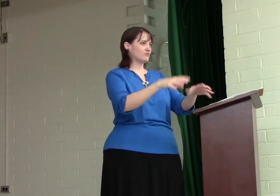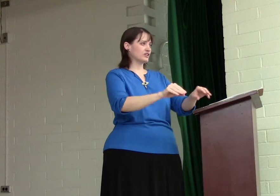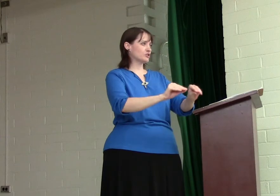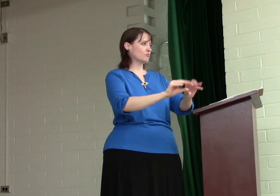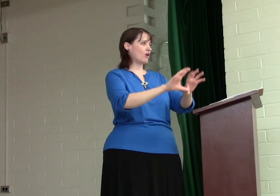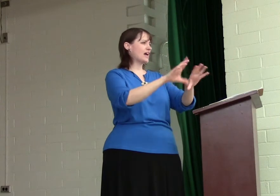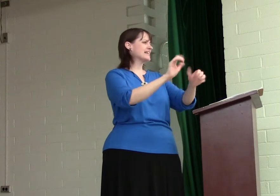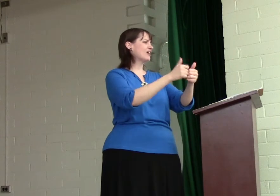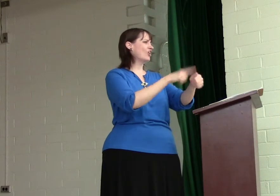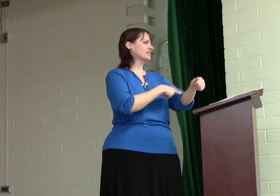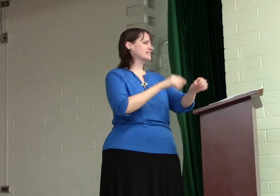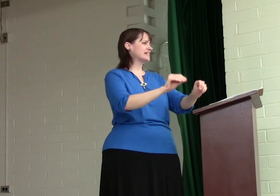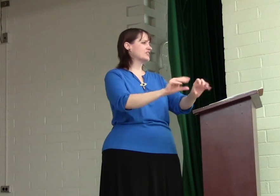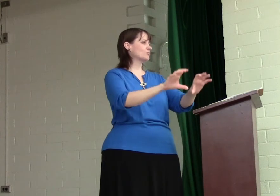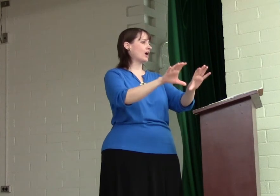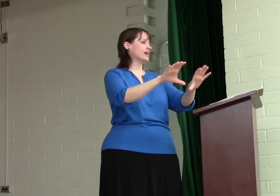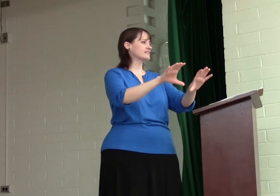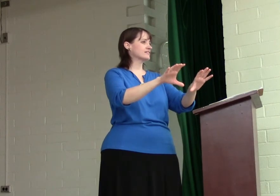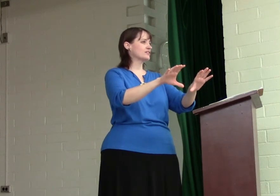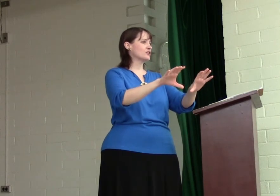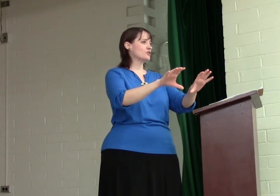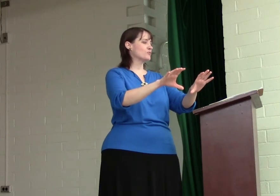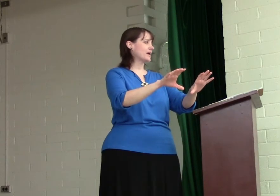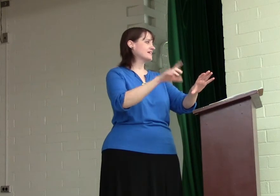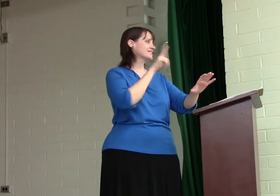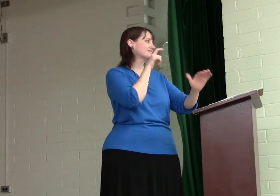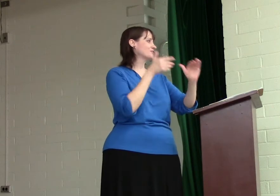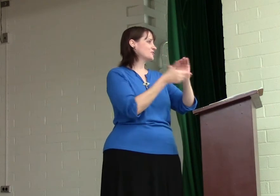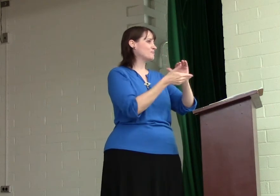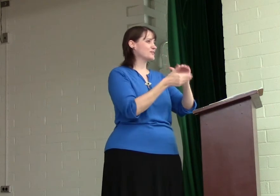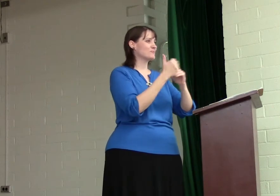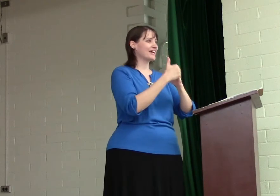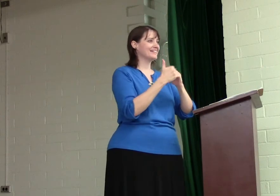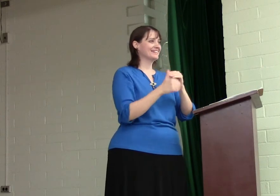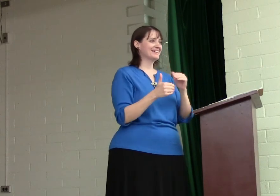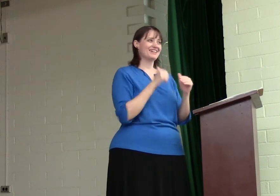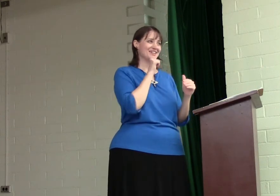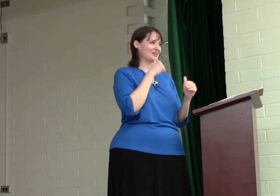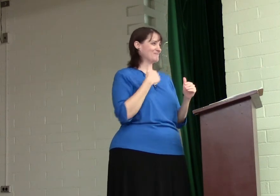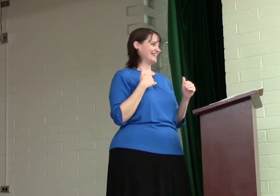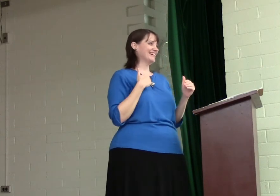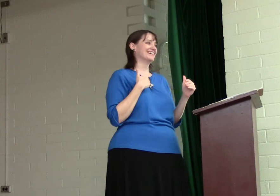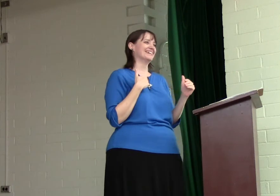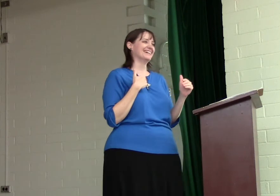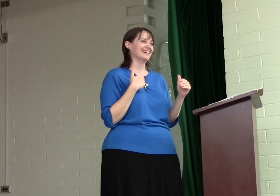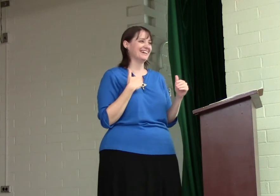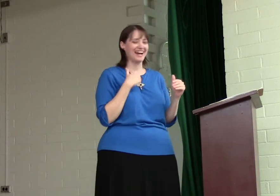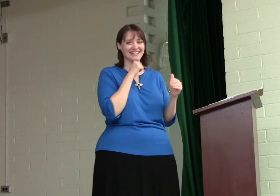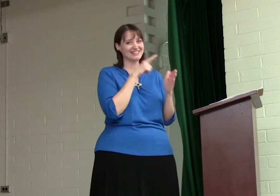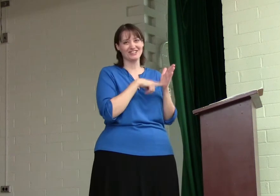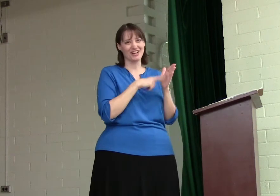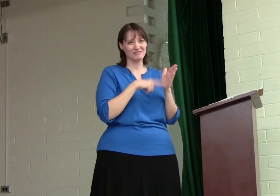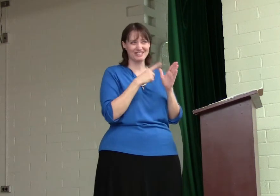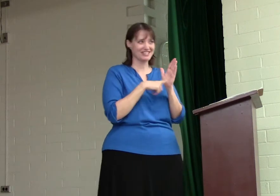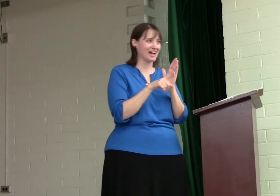for it to rise. How long does it take to rise? Who bakes? Who bakes bread? Not me. And I didn't look up to check.